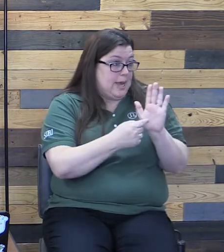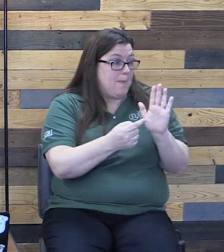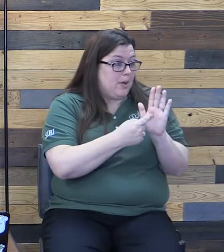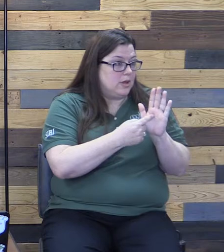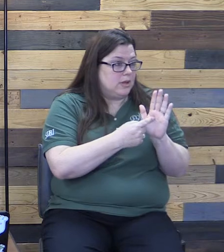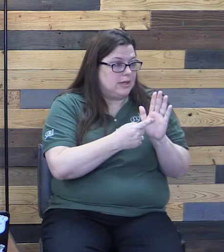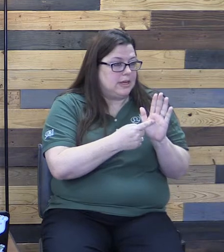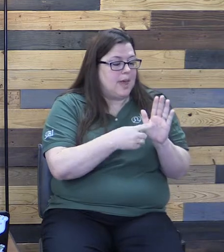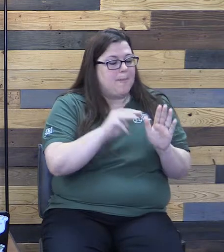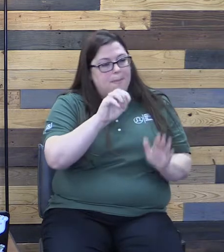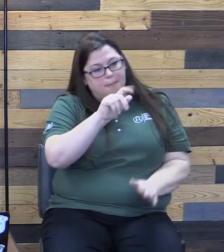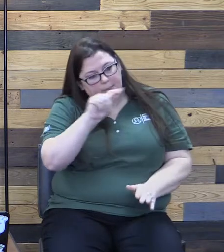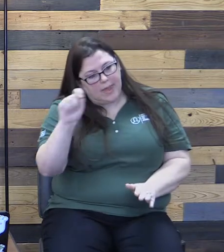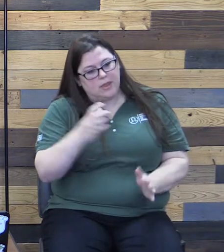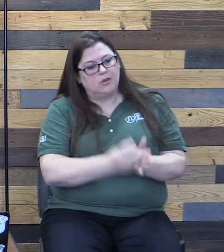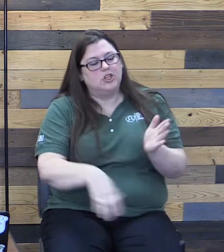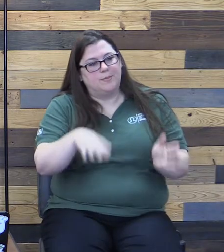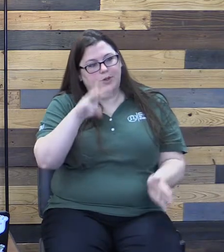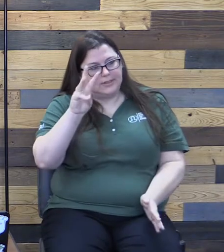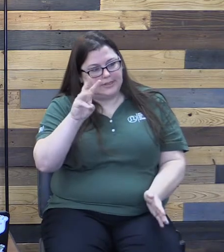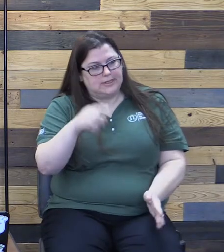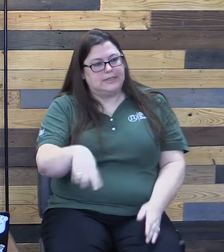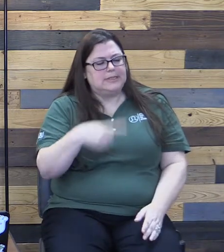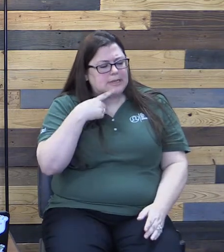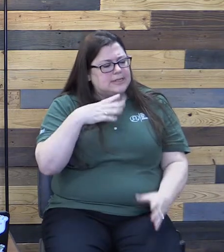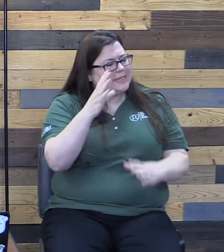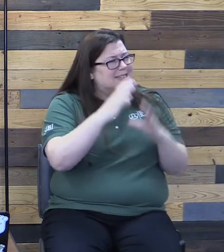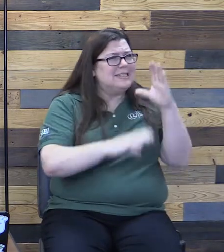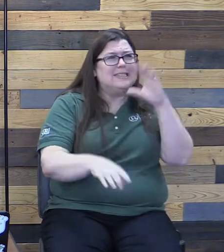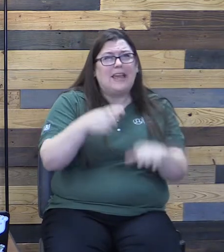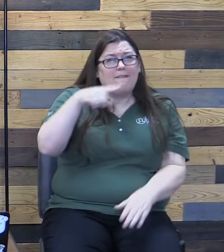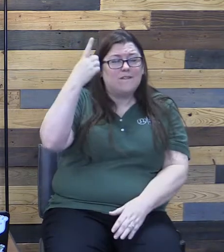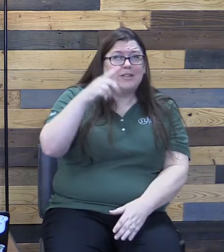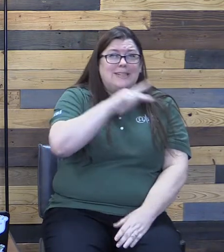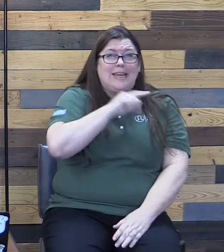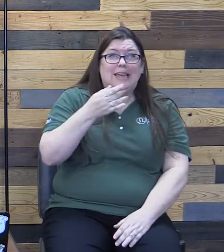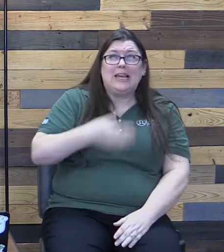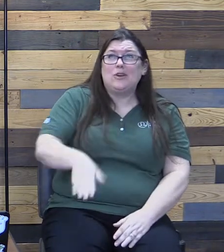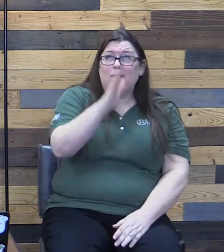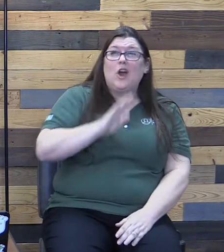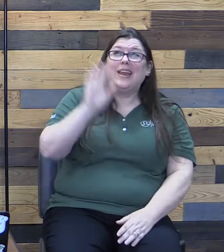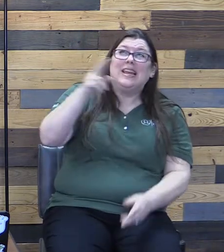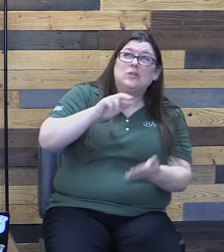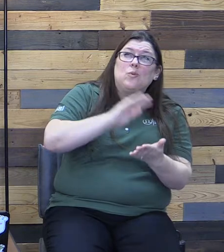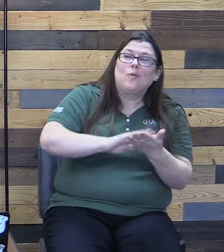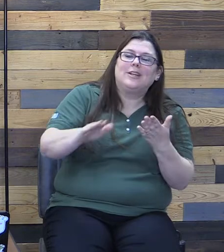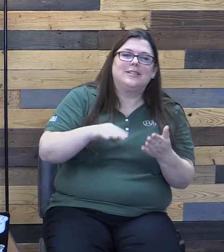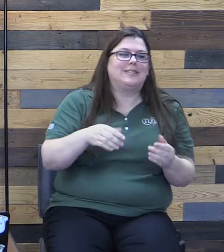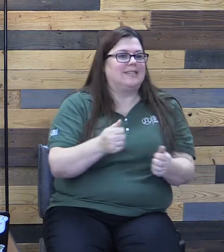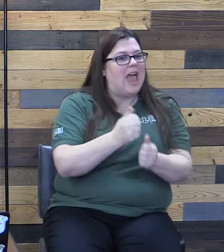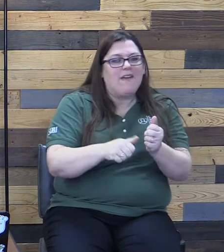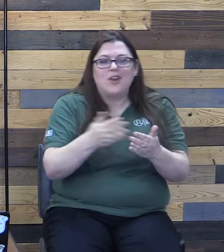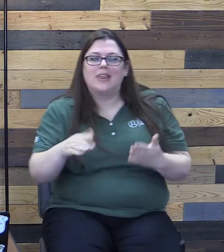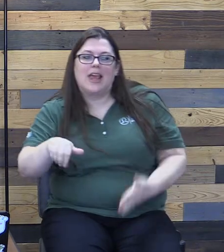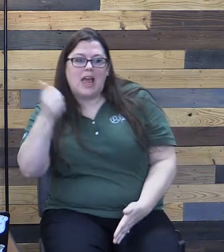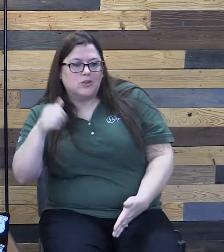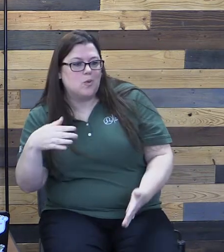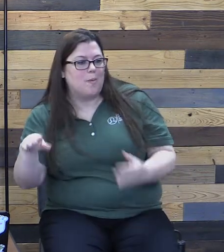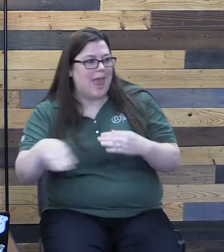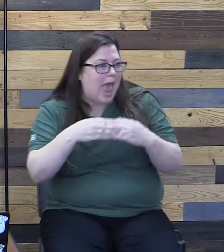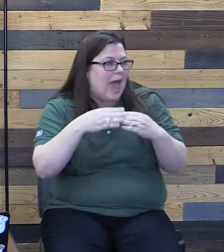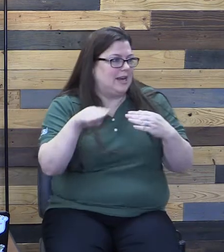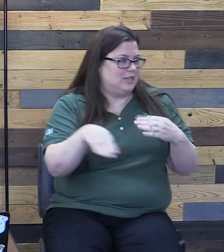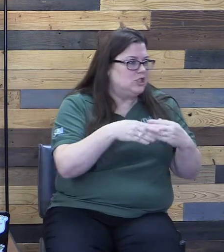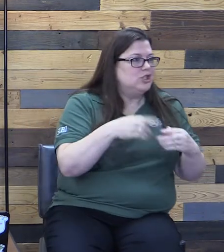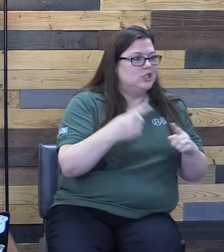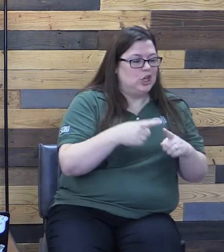seek first the kingdom of God and his righteousness and everything else shall be added onto you. Now, seek first the kingdom tells me, oh,